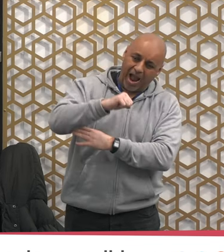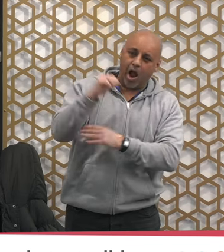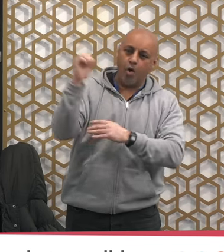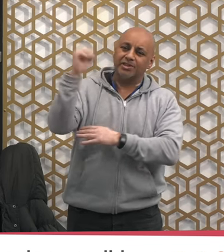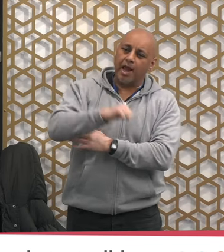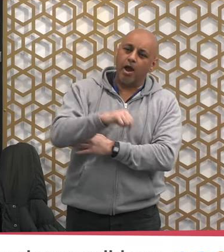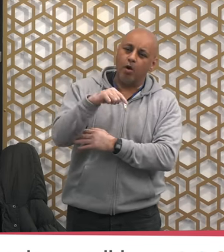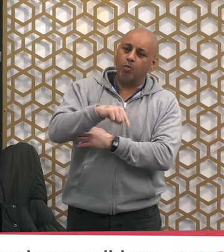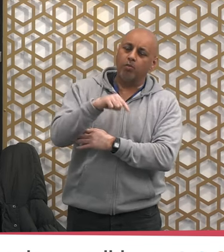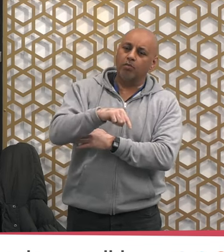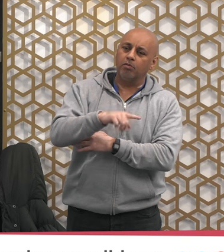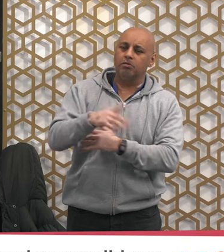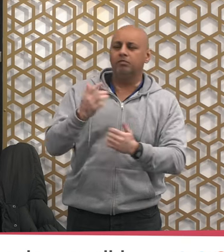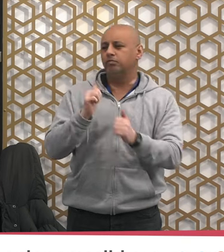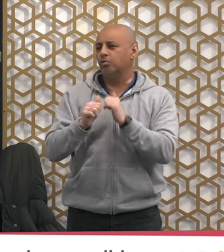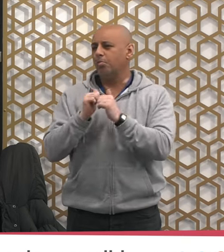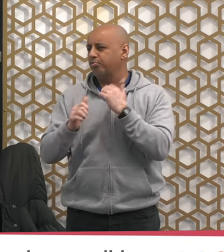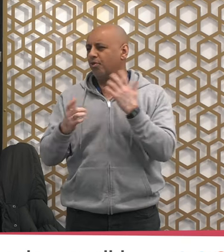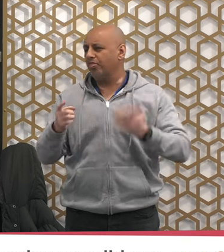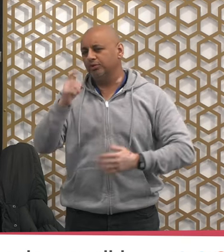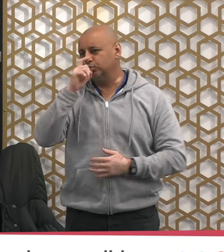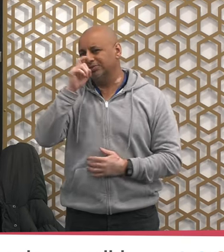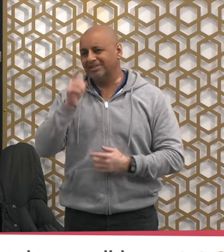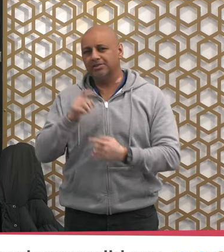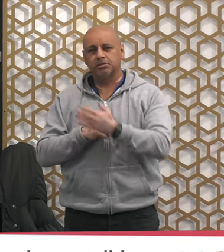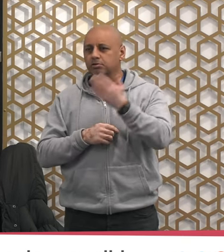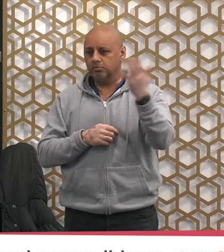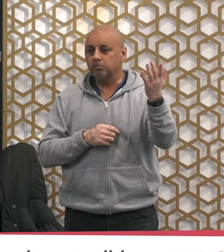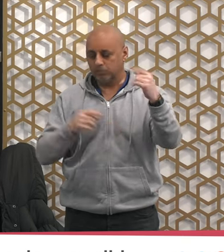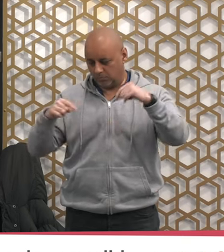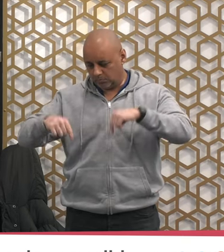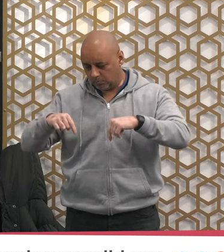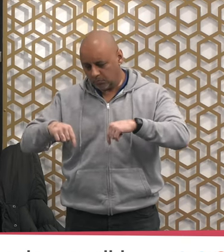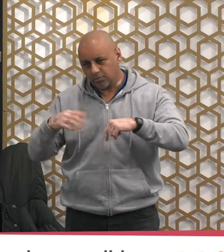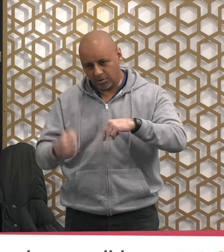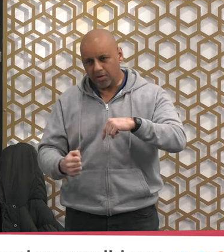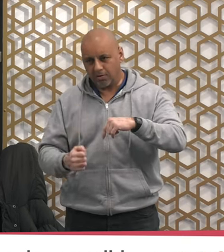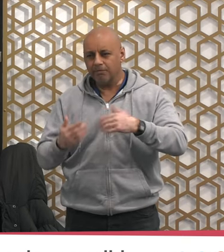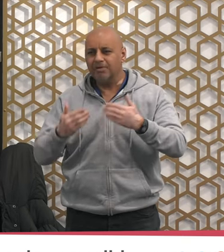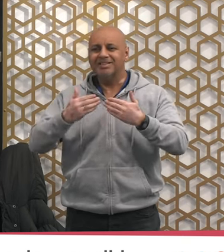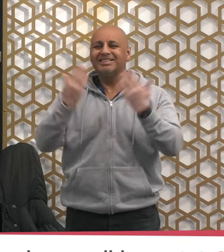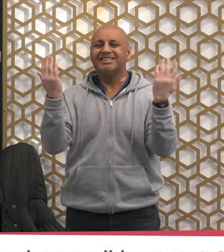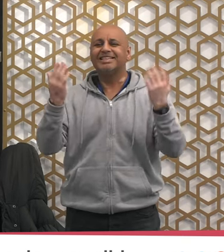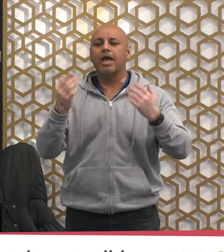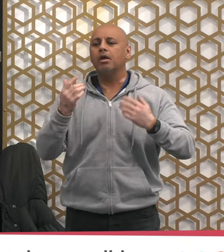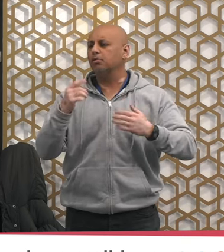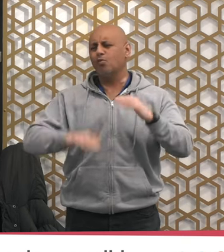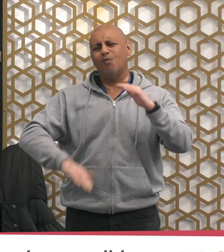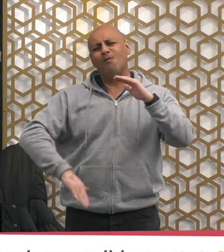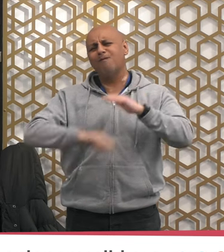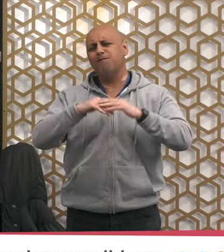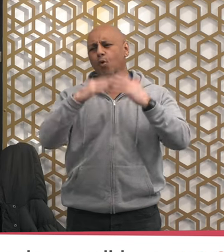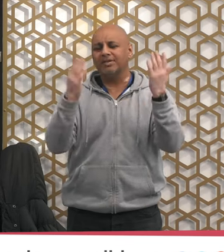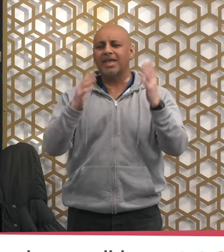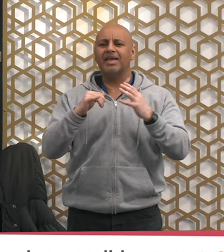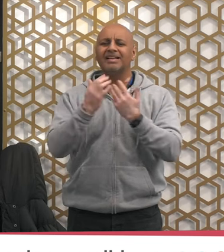teacher inshallah and will take place here in the masjid during the day spending whole day saturday and sunday to